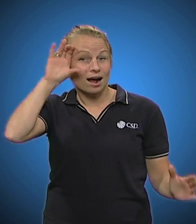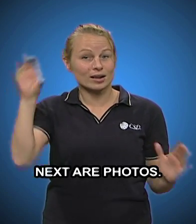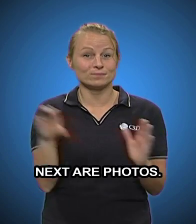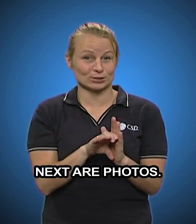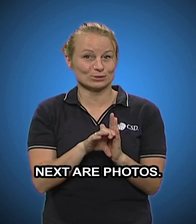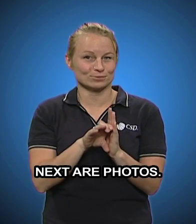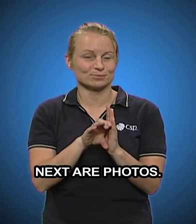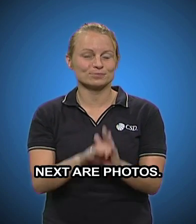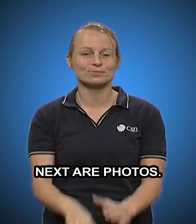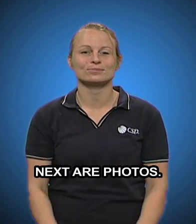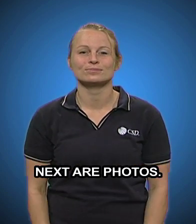Next are Photos.